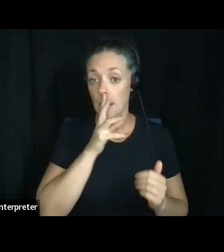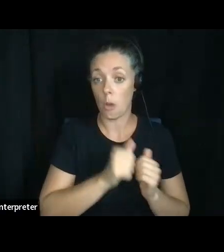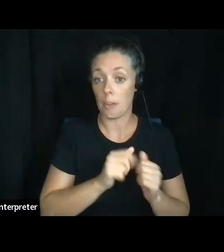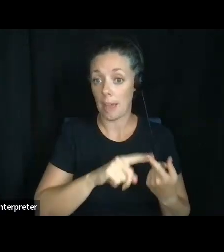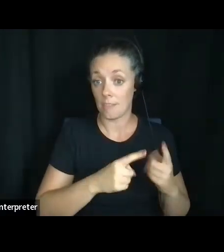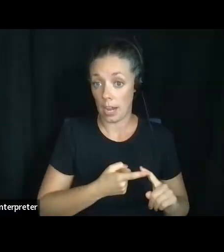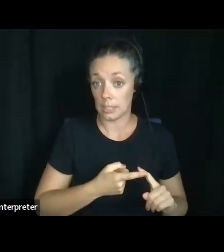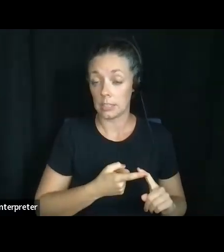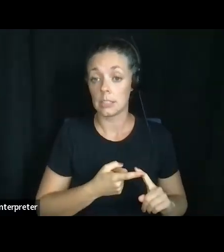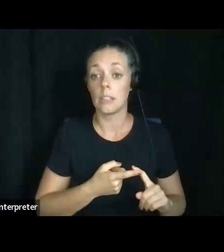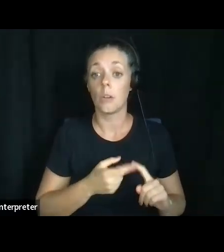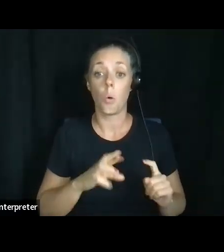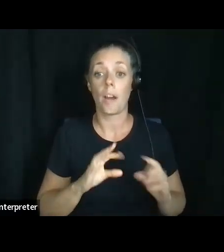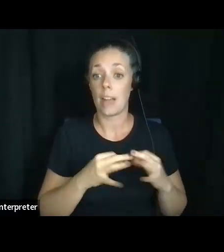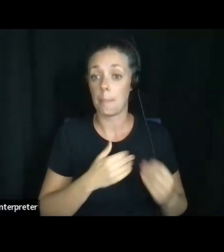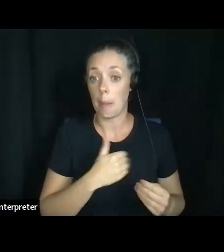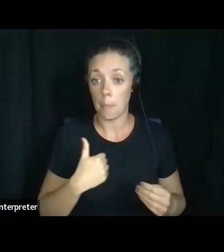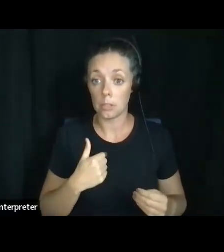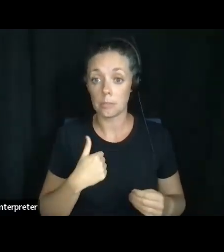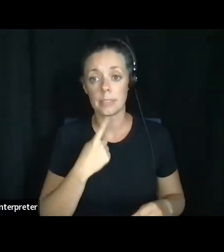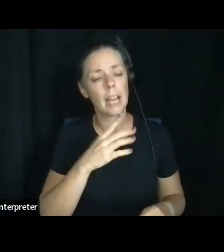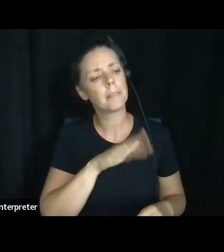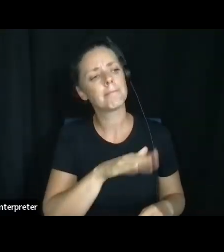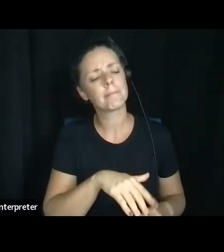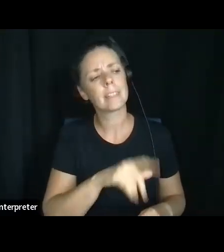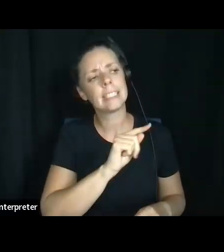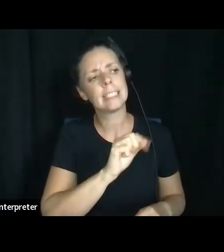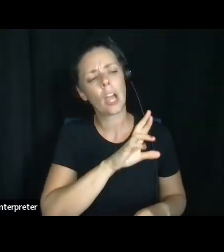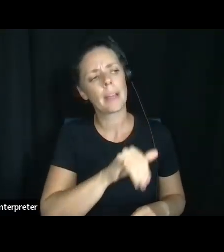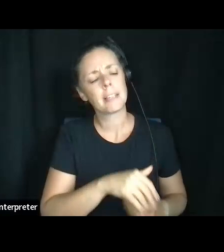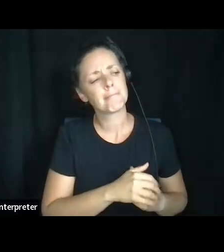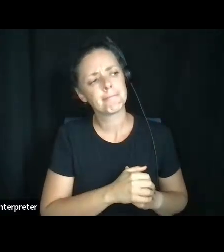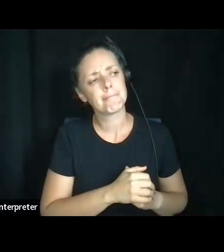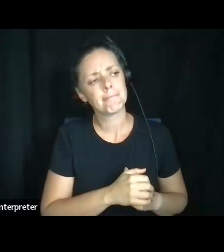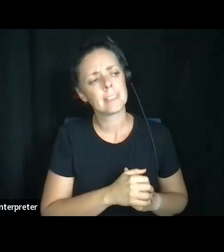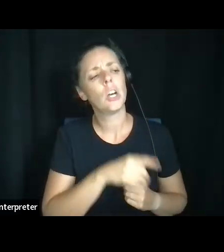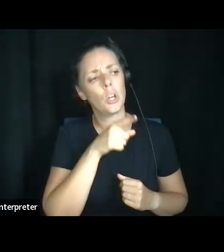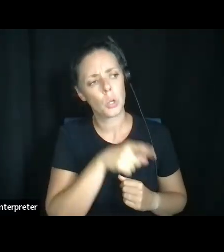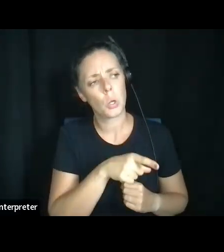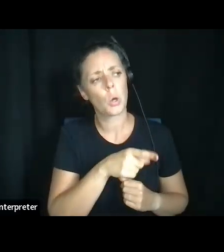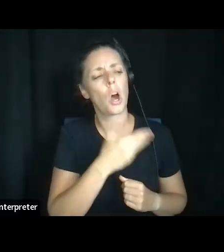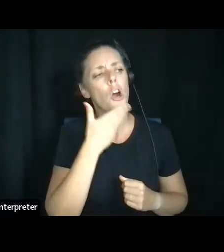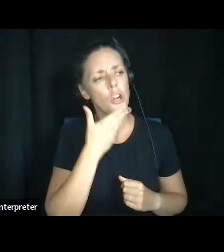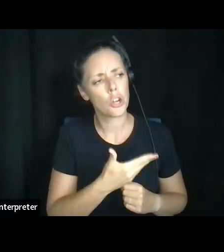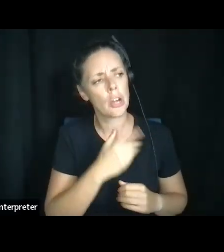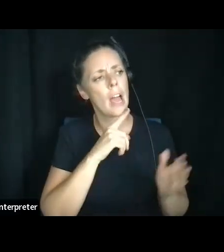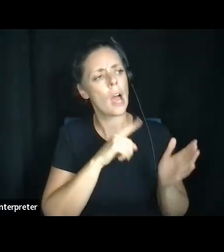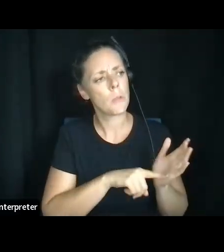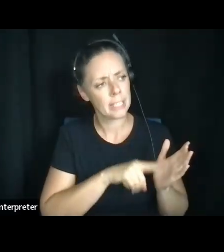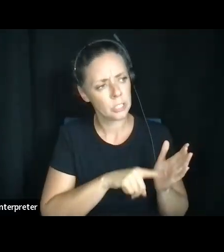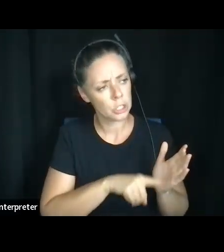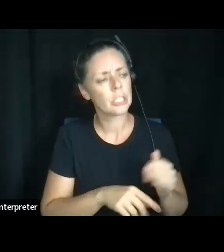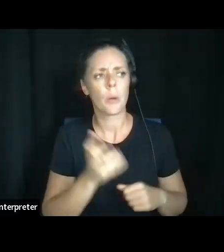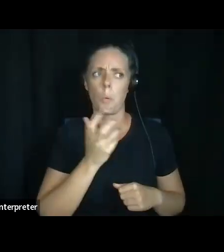um, family members, and I might say, Terry, you are really good at researching. Um, I know,